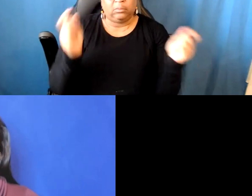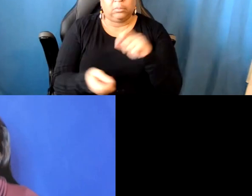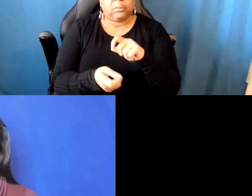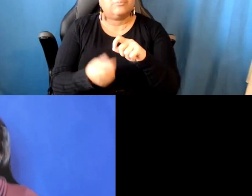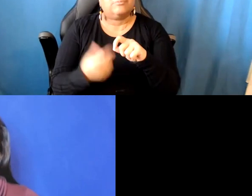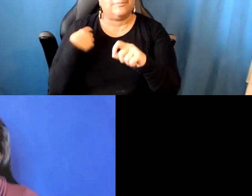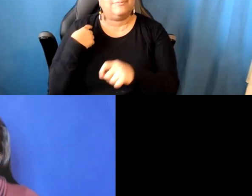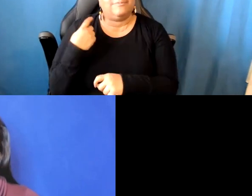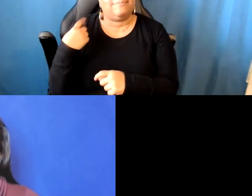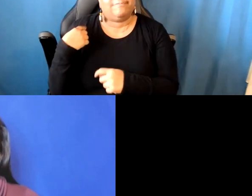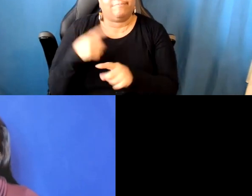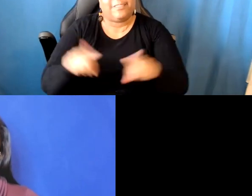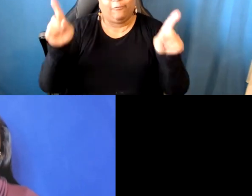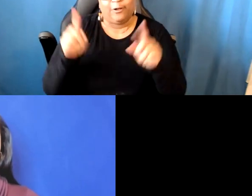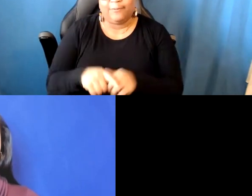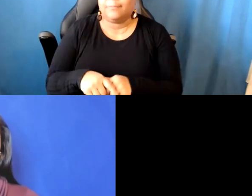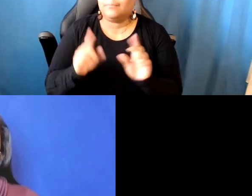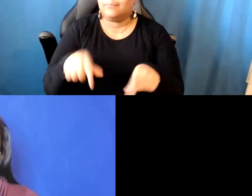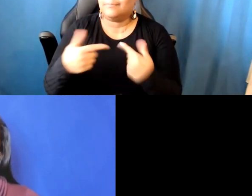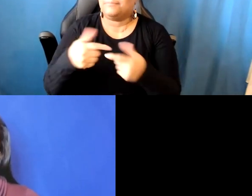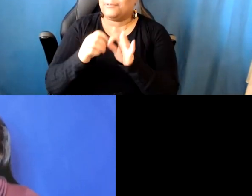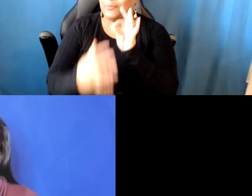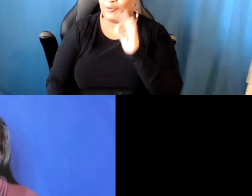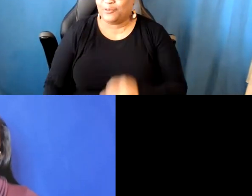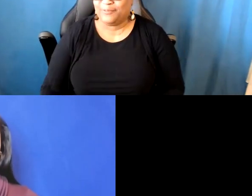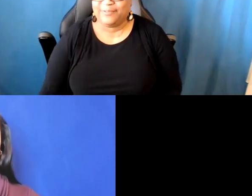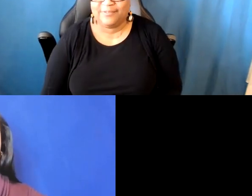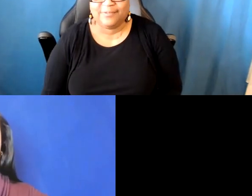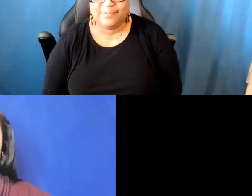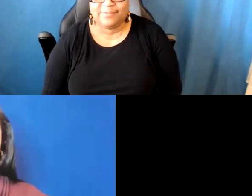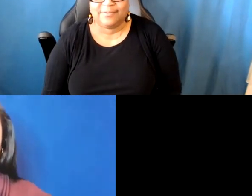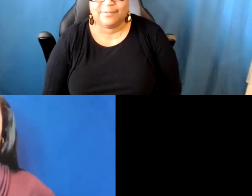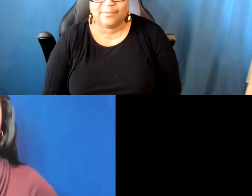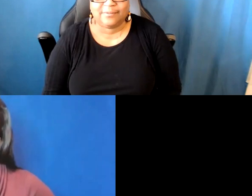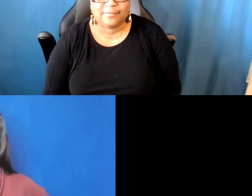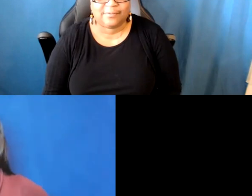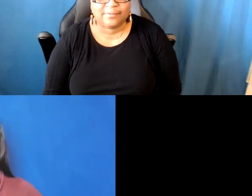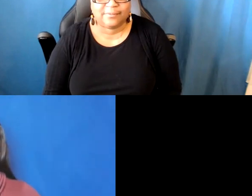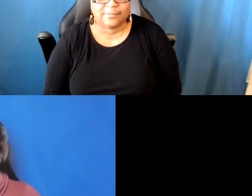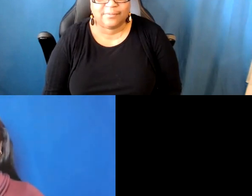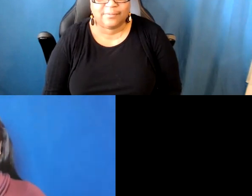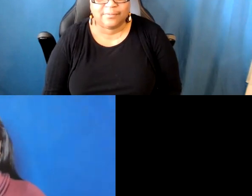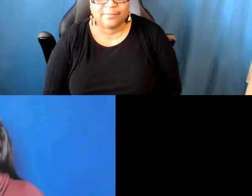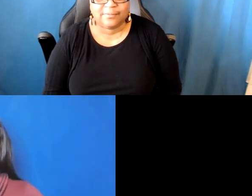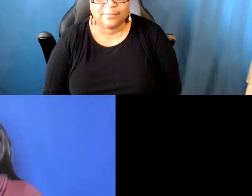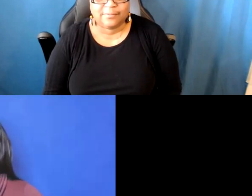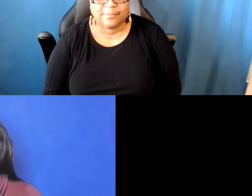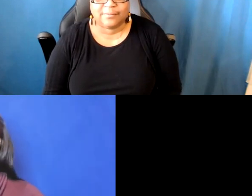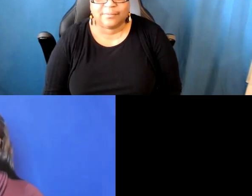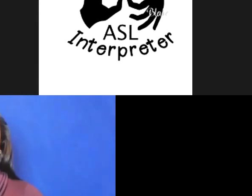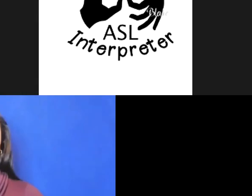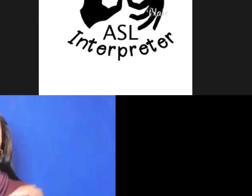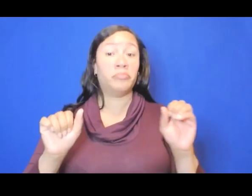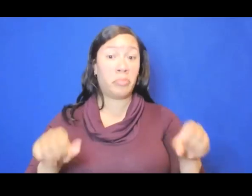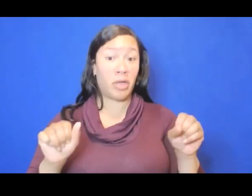Let's see. Let's see. What else? Is it possible or frowned upon to apply with an